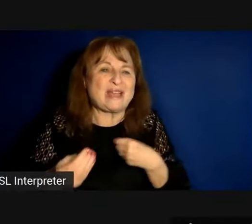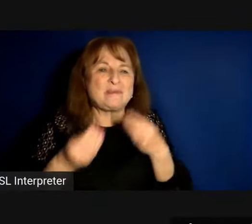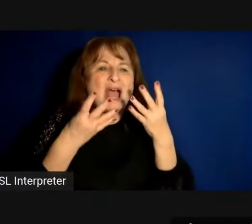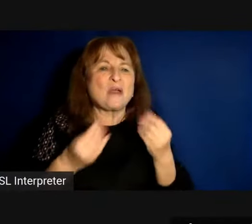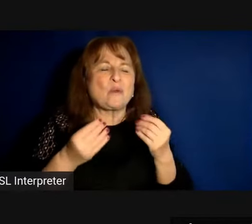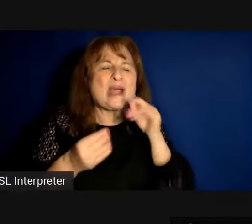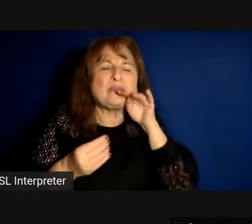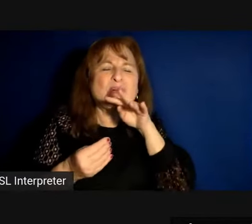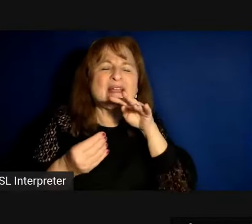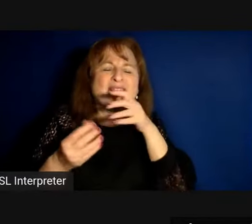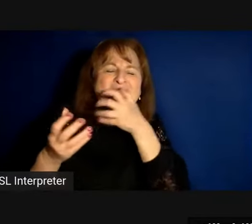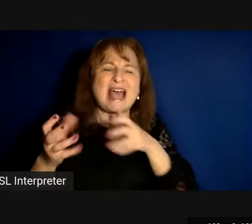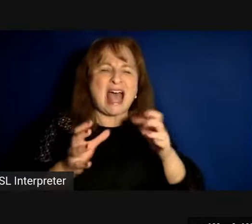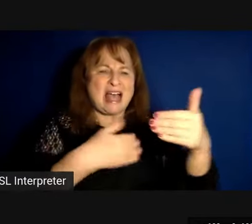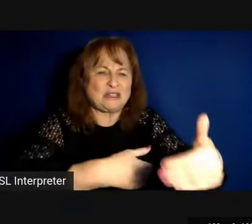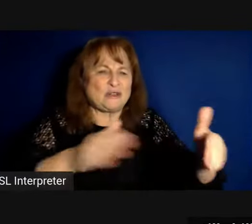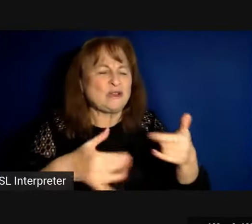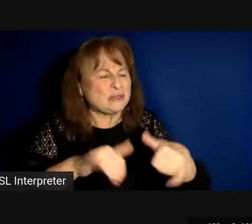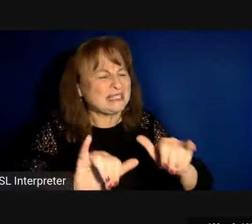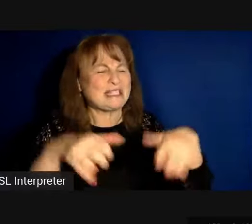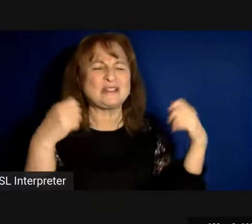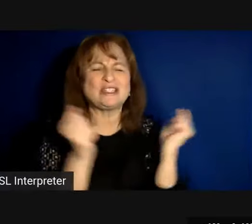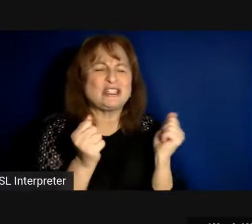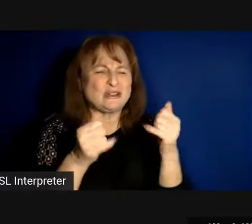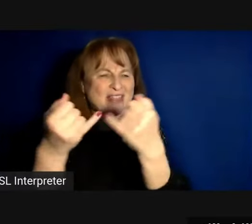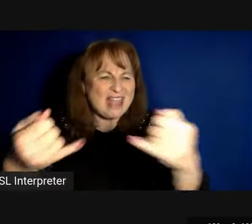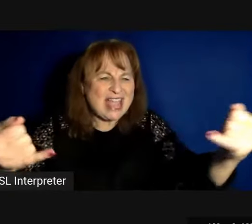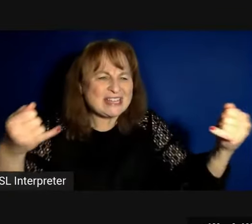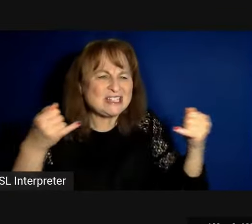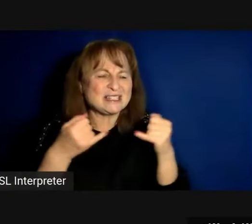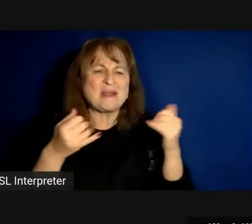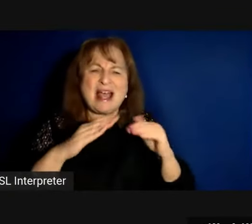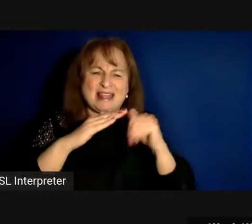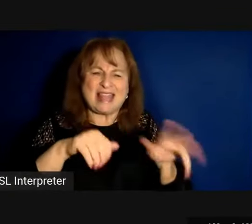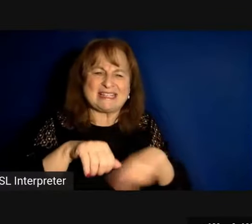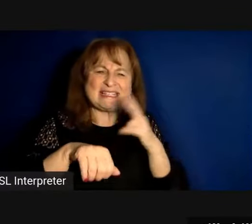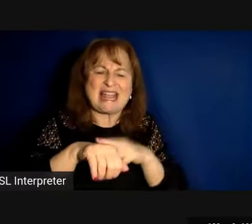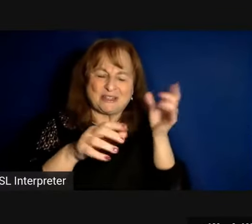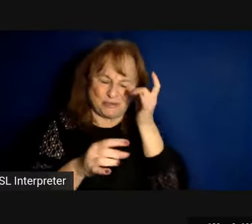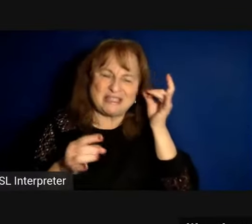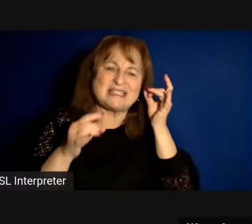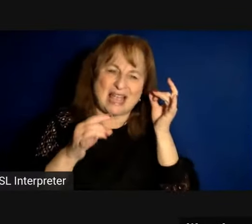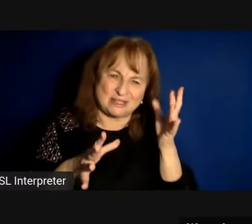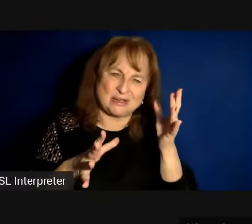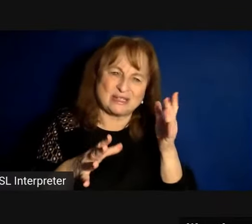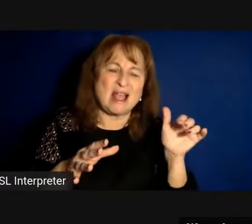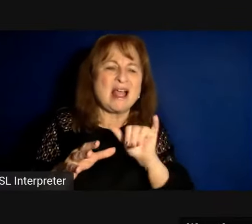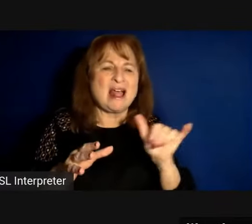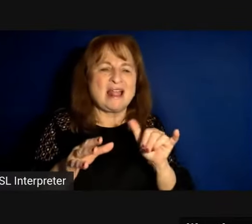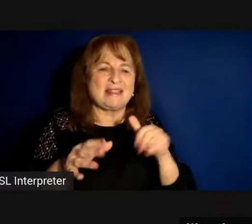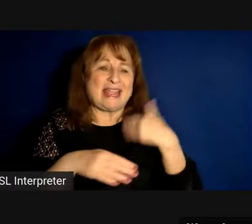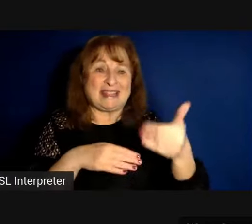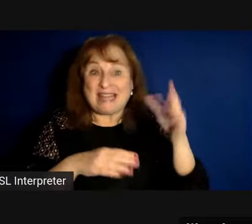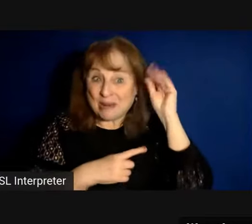into the hot terrarium of you still chilled at the edges by less natural disasters like the neighbor boy